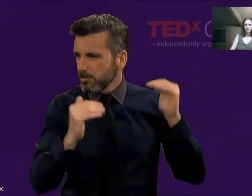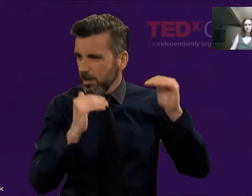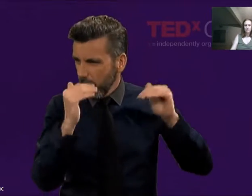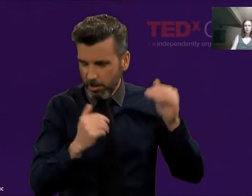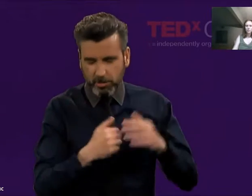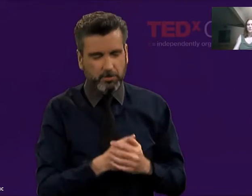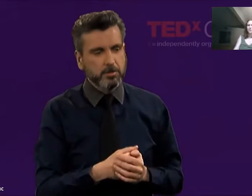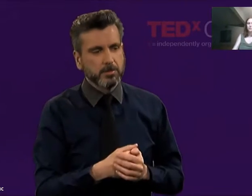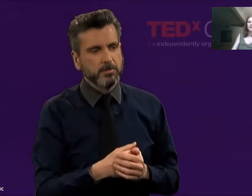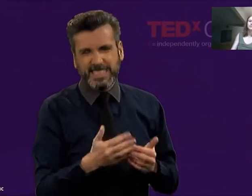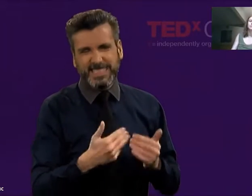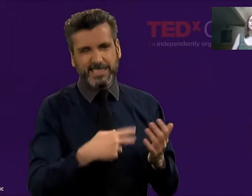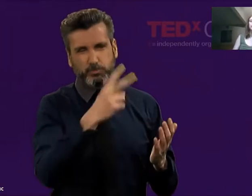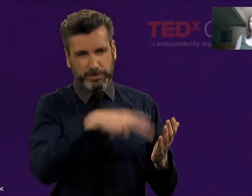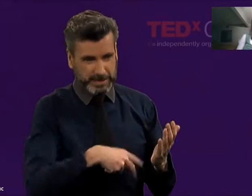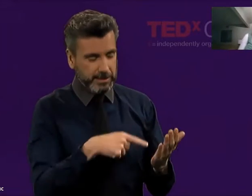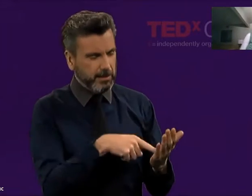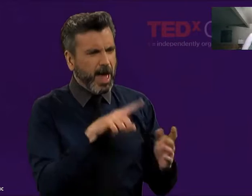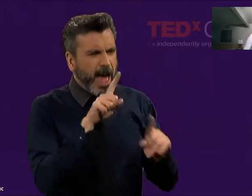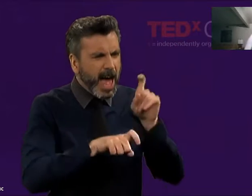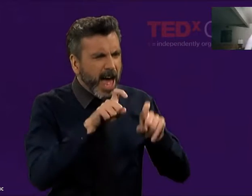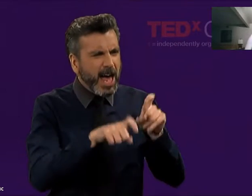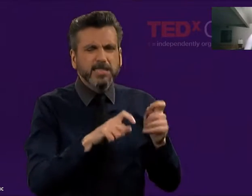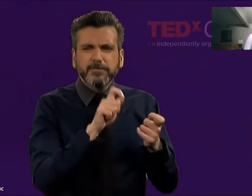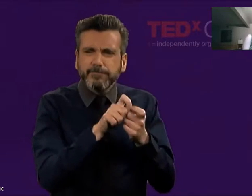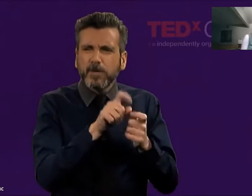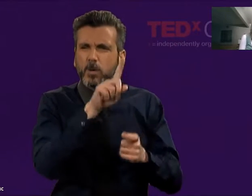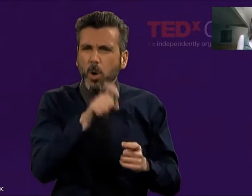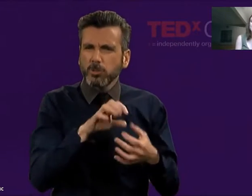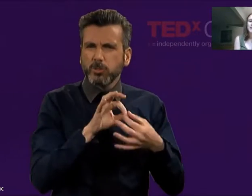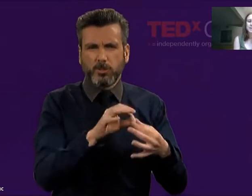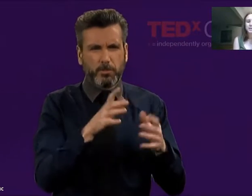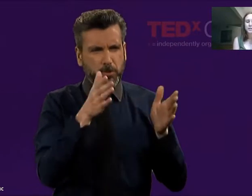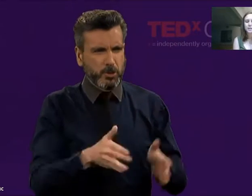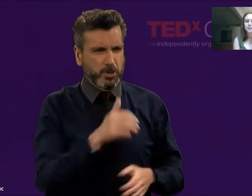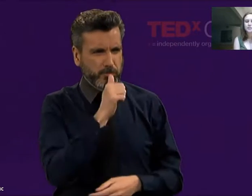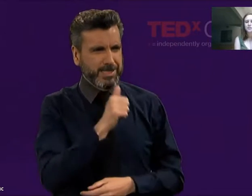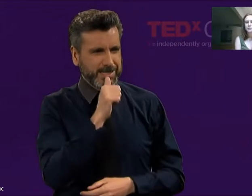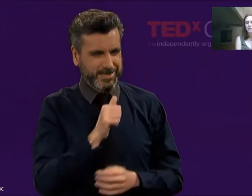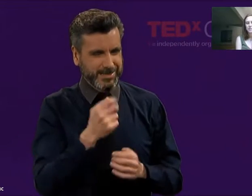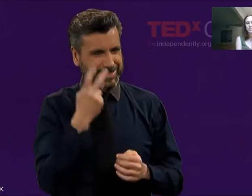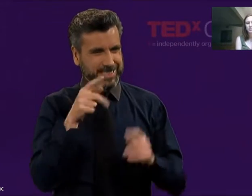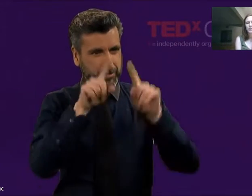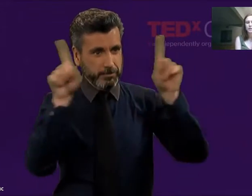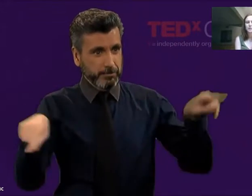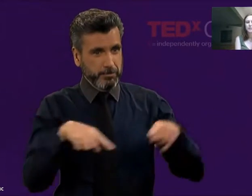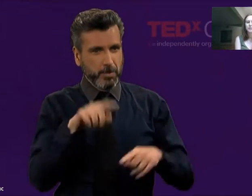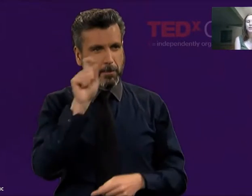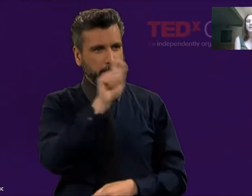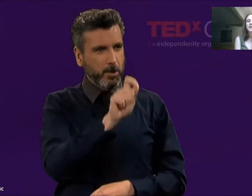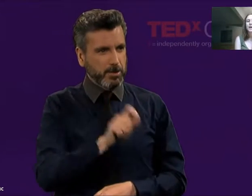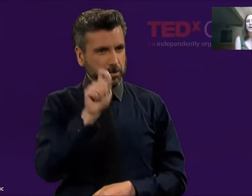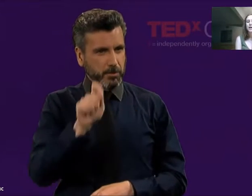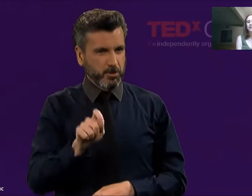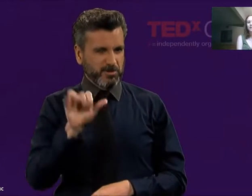The way that we measure resilience is actually a similar model to other